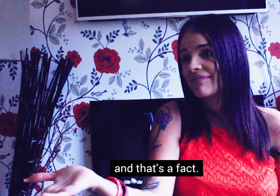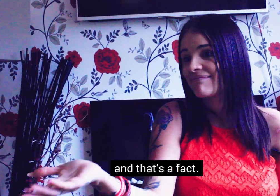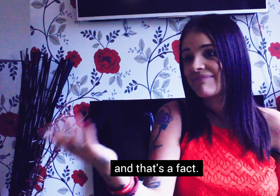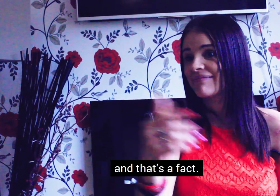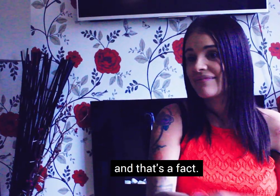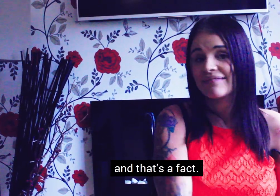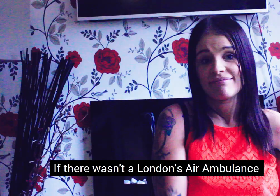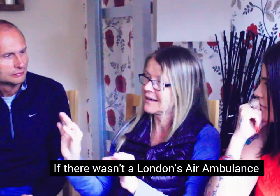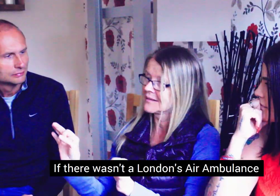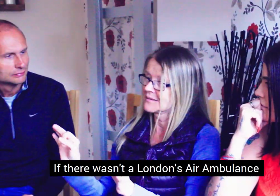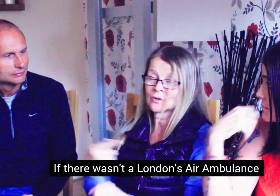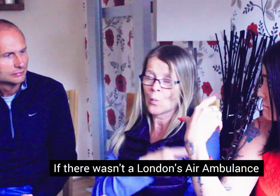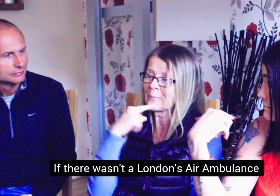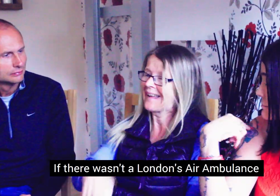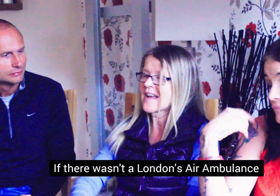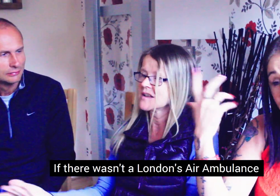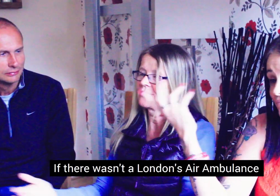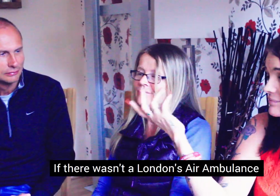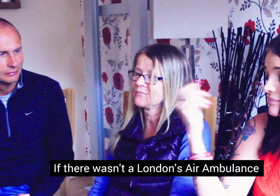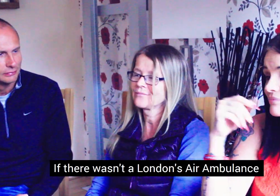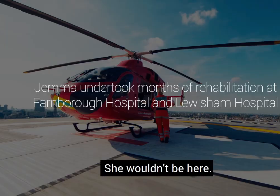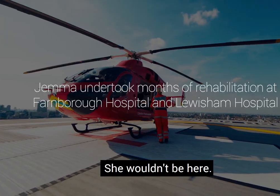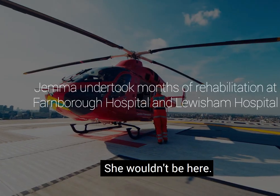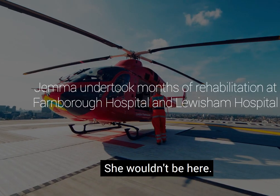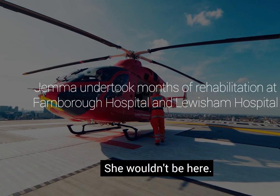fact. If there wasn't a London's Air Ambulance, she wouldn't be here.